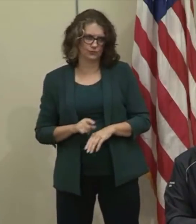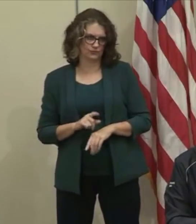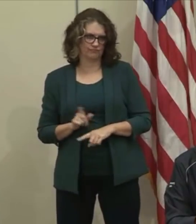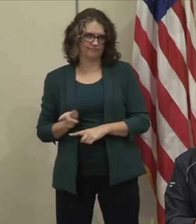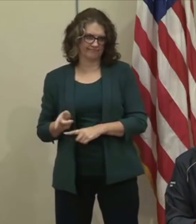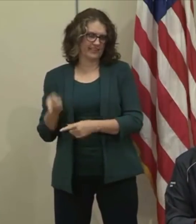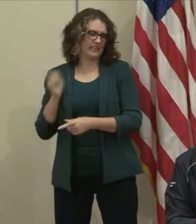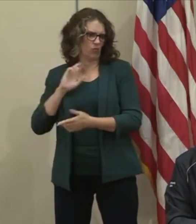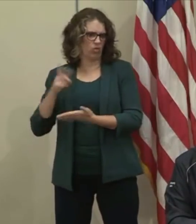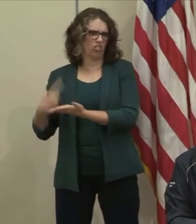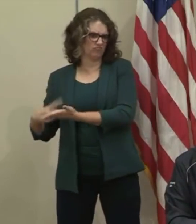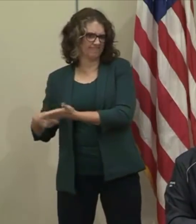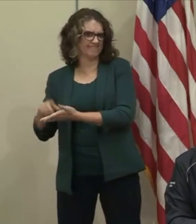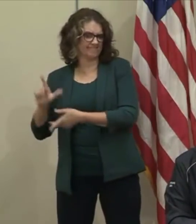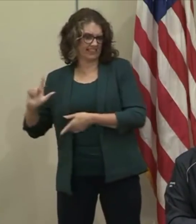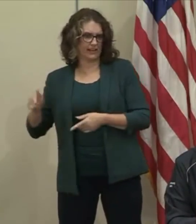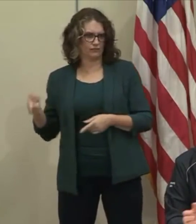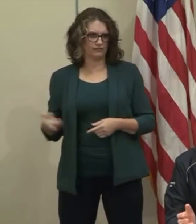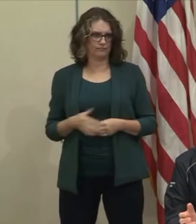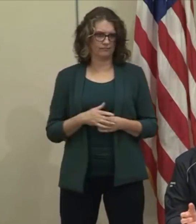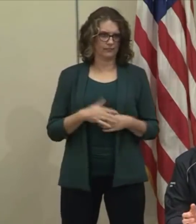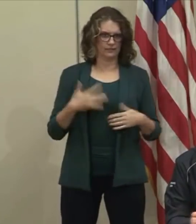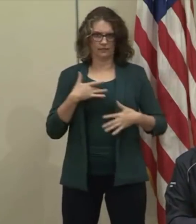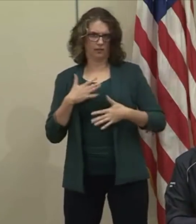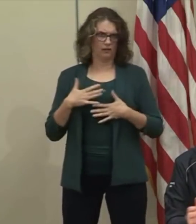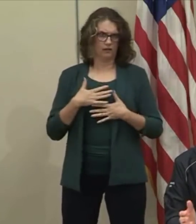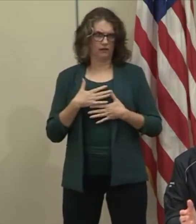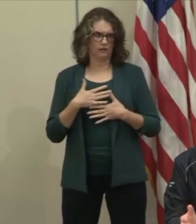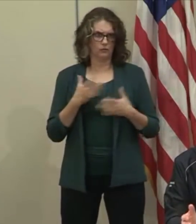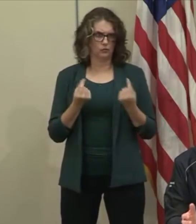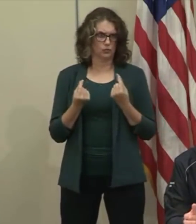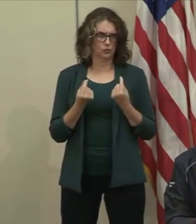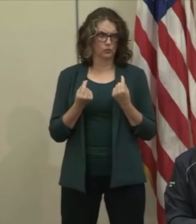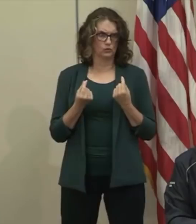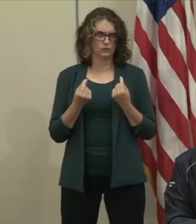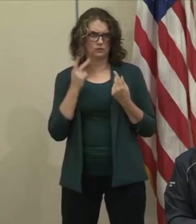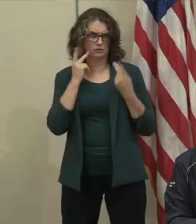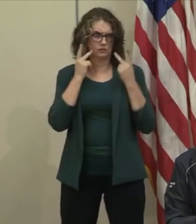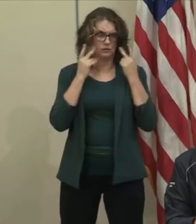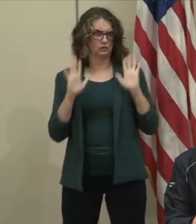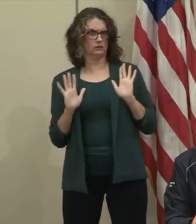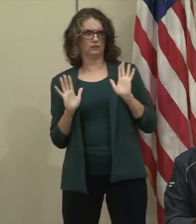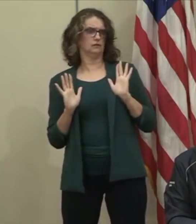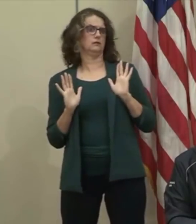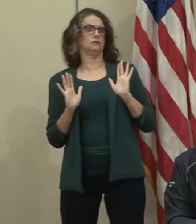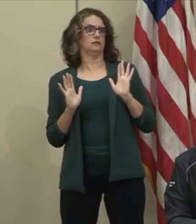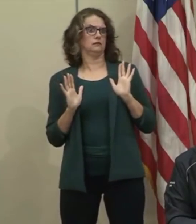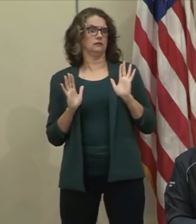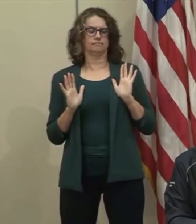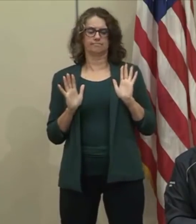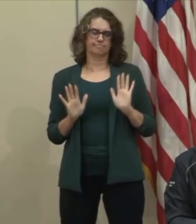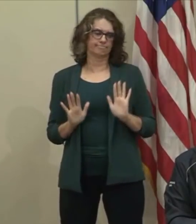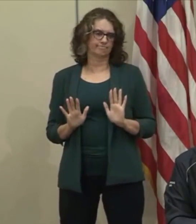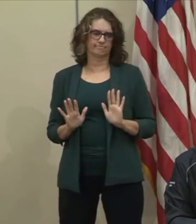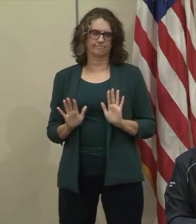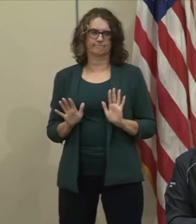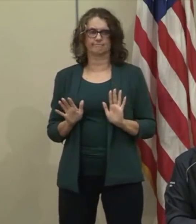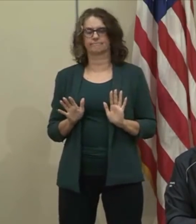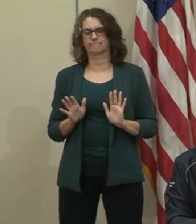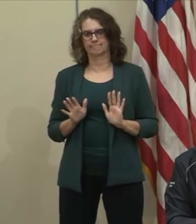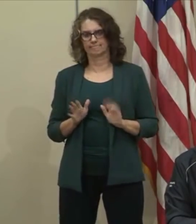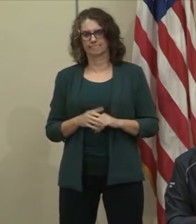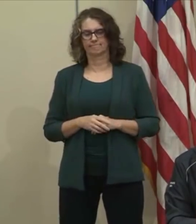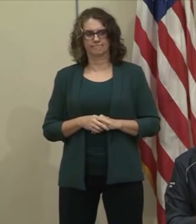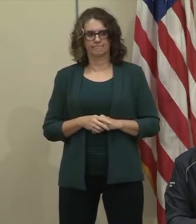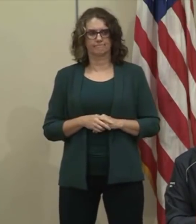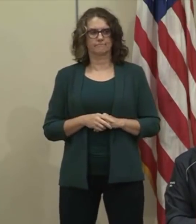are fearful and anxious in this uncertain times. We're all dealing with a little bit of anxiety. And I just